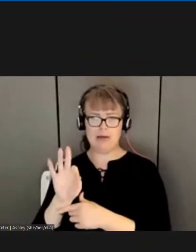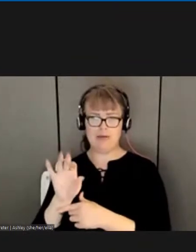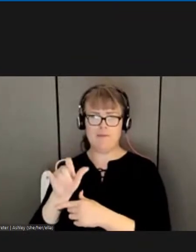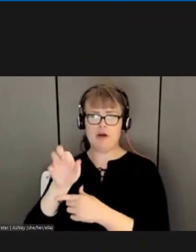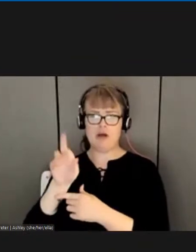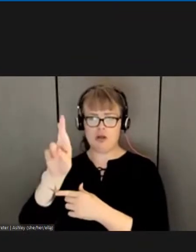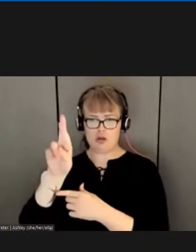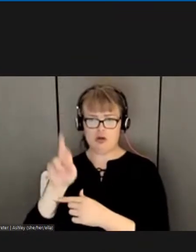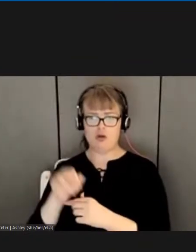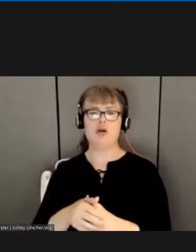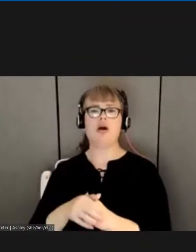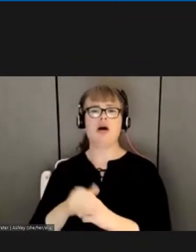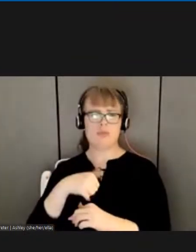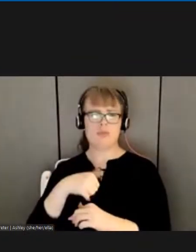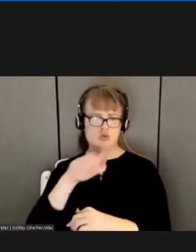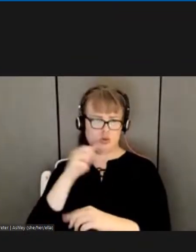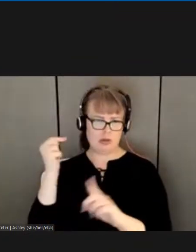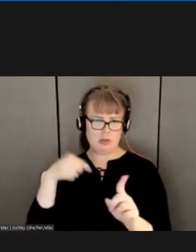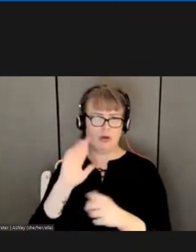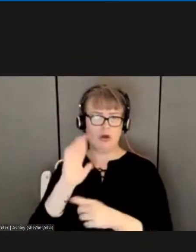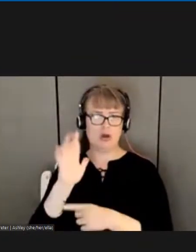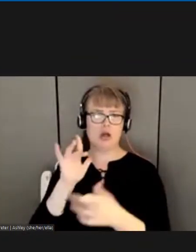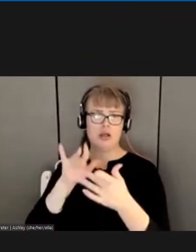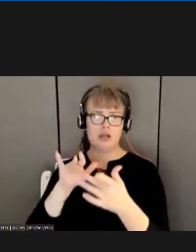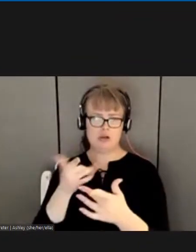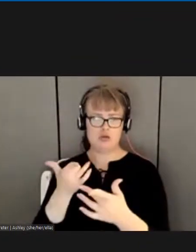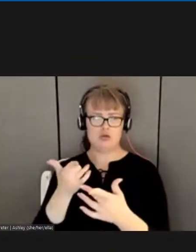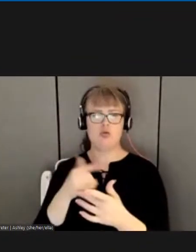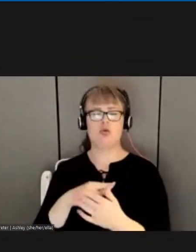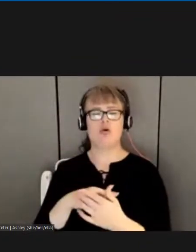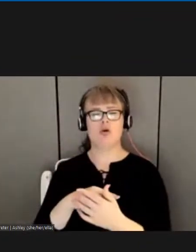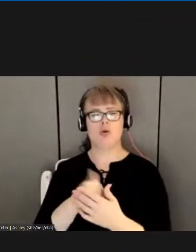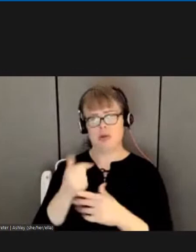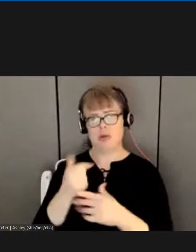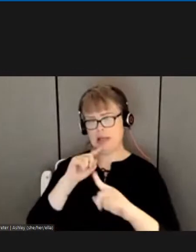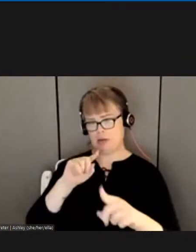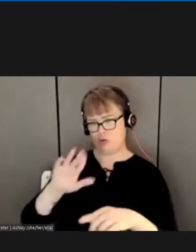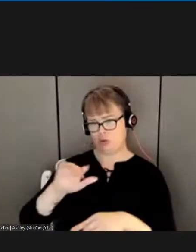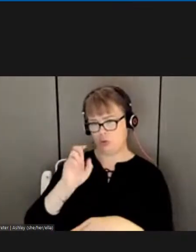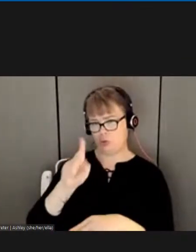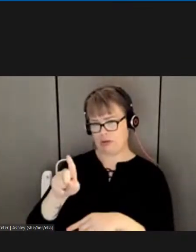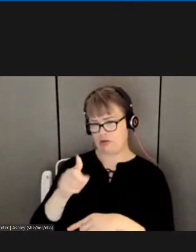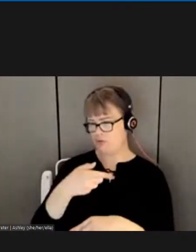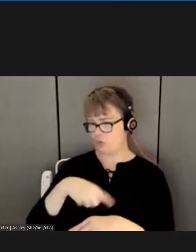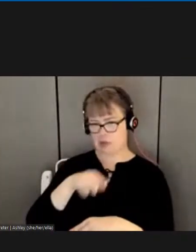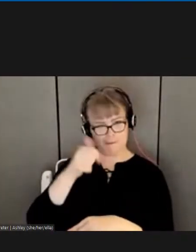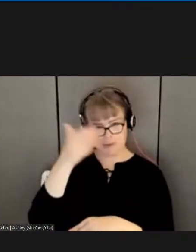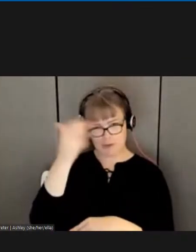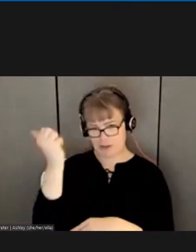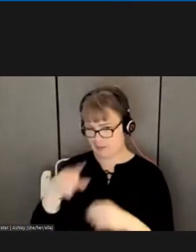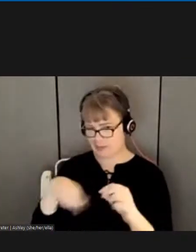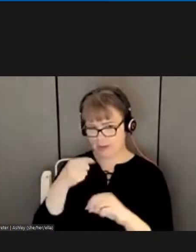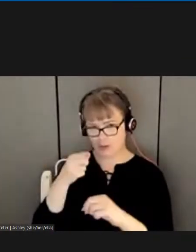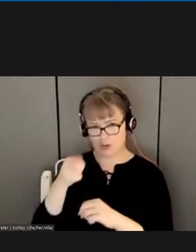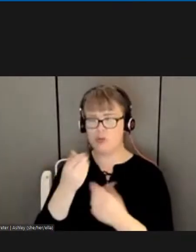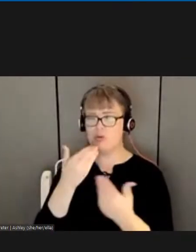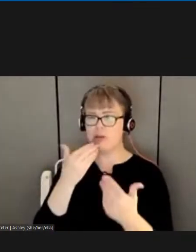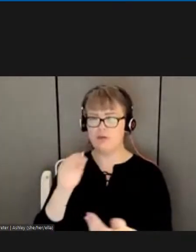a response so don't think we've forgotten you it will be addressed Thank you for the question.